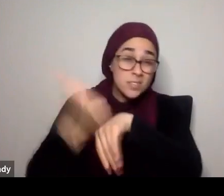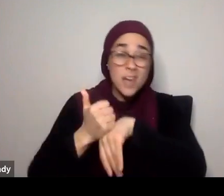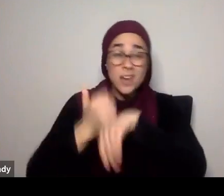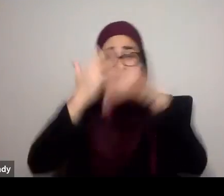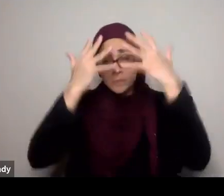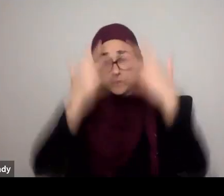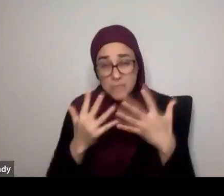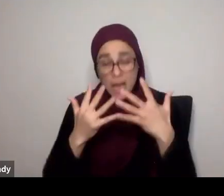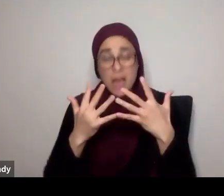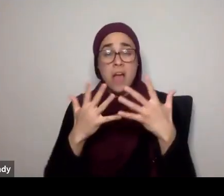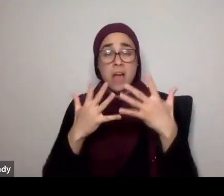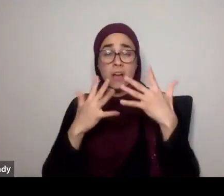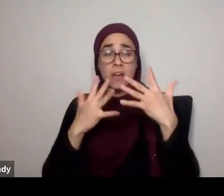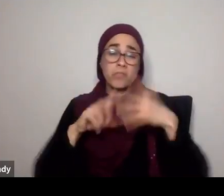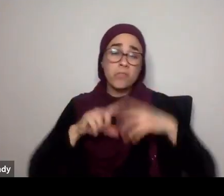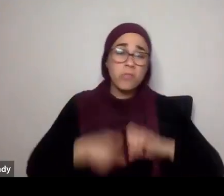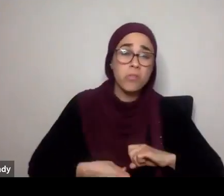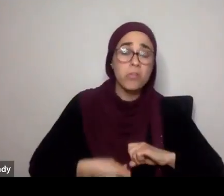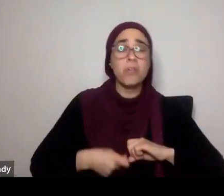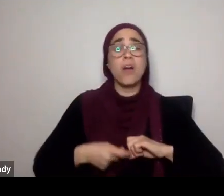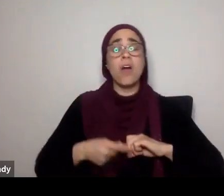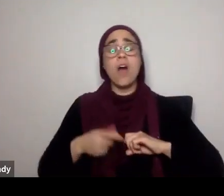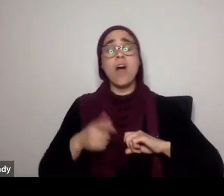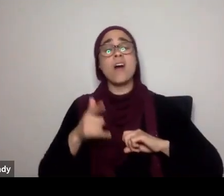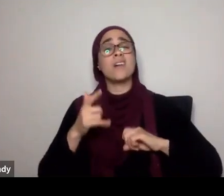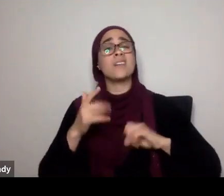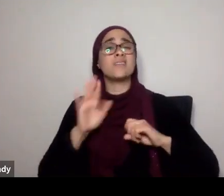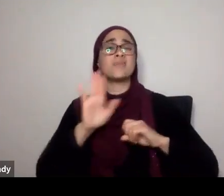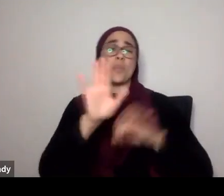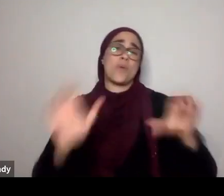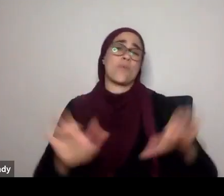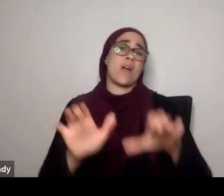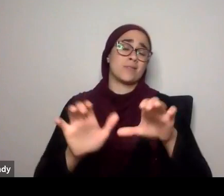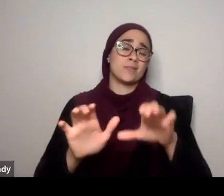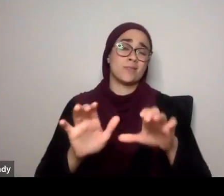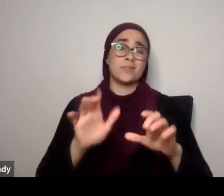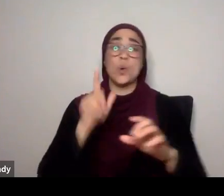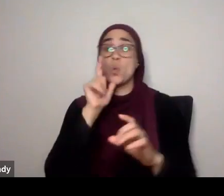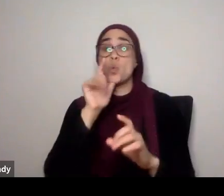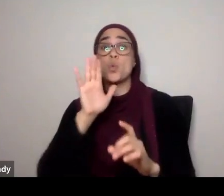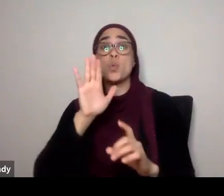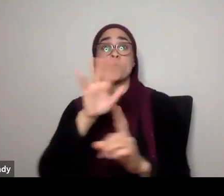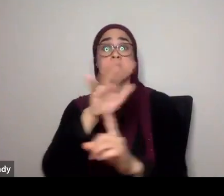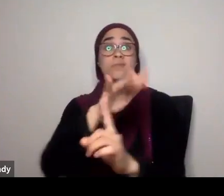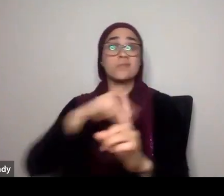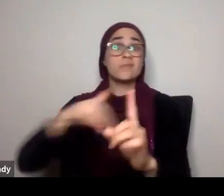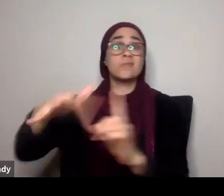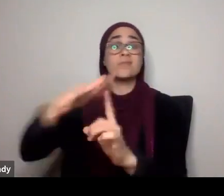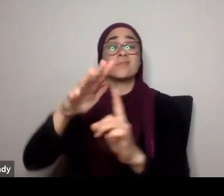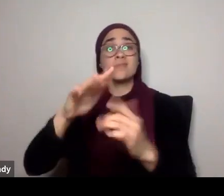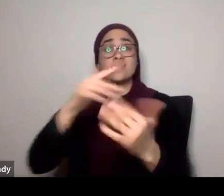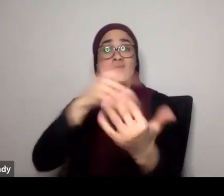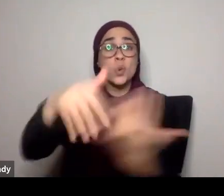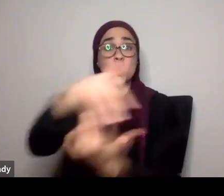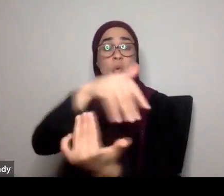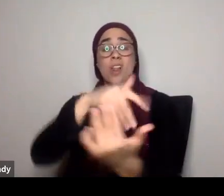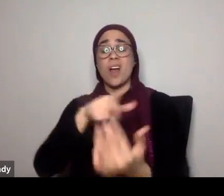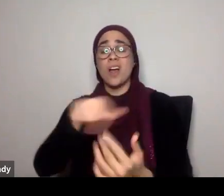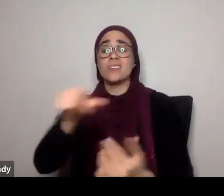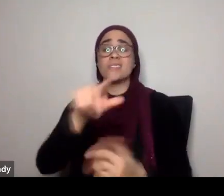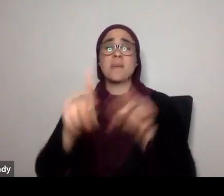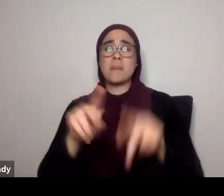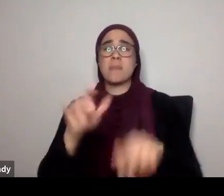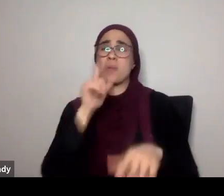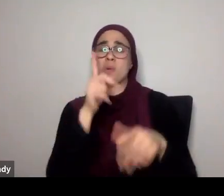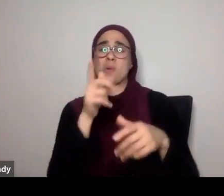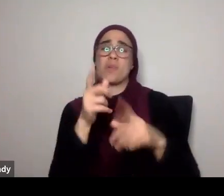actions, so they surrounded themselves, with people who told them, don't listen, they surrounded themselves, with institutions, and ideologies,